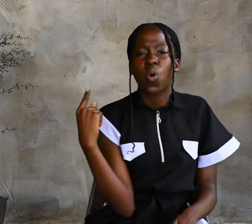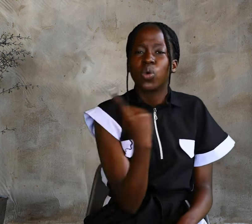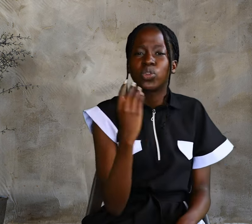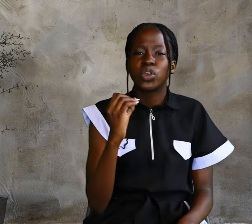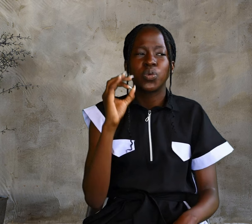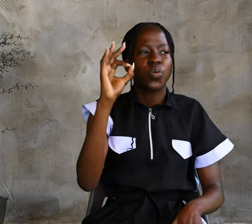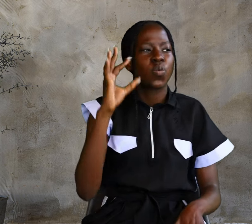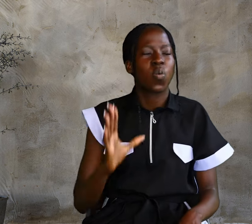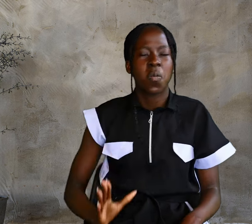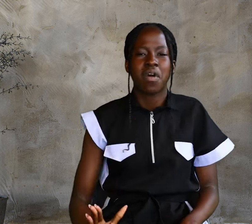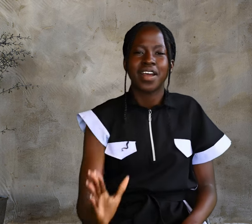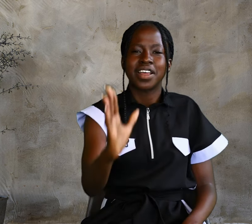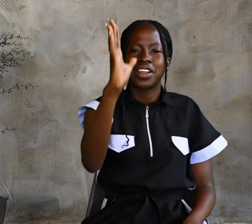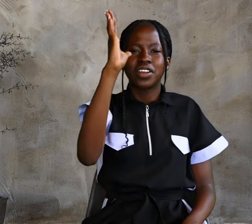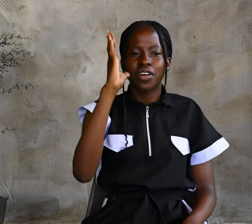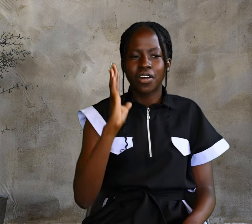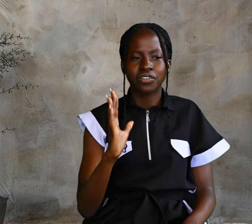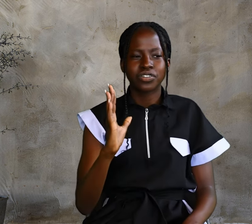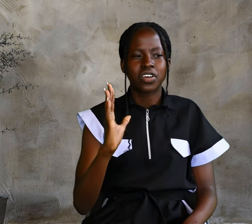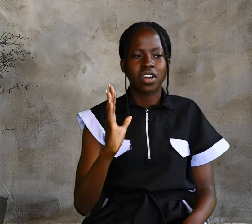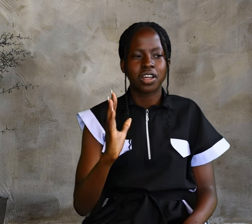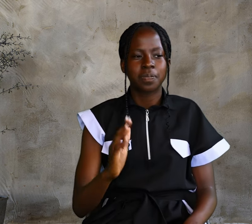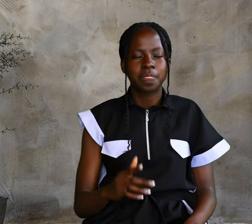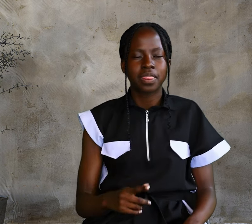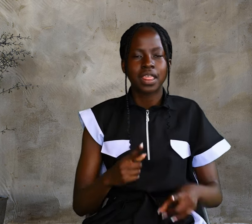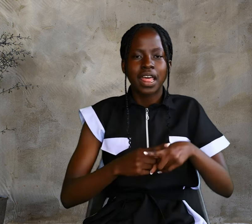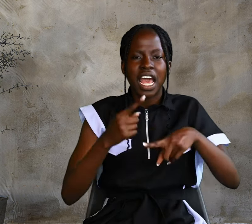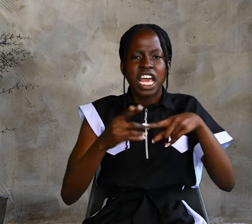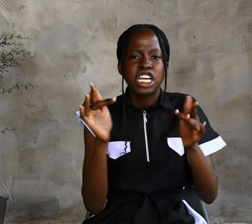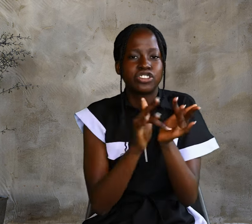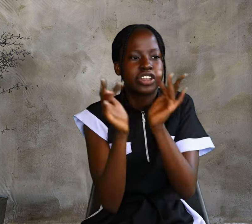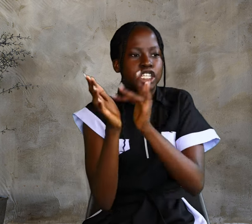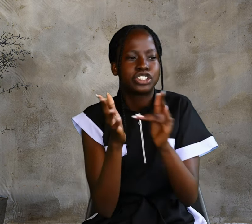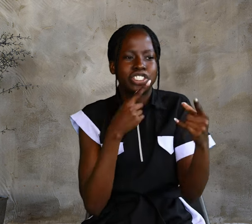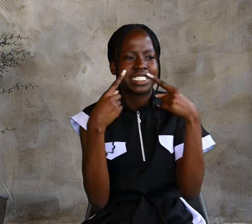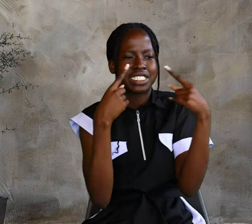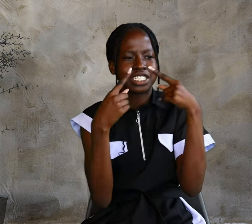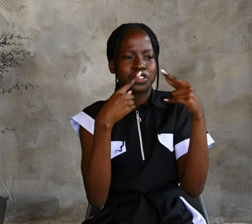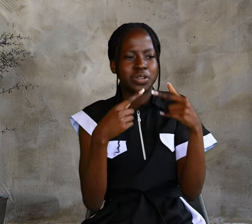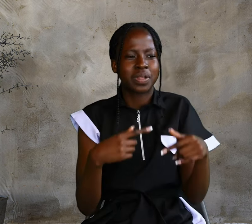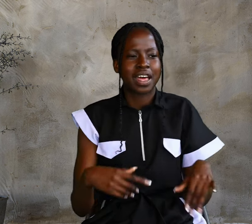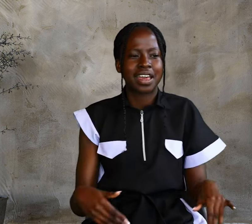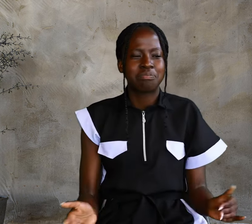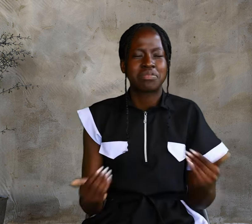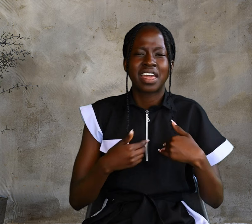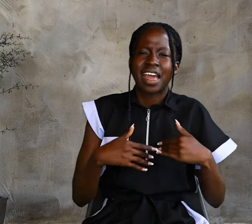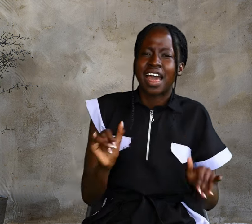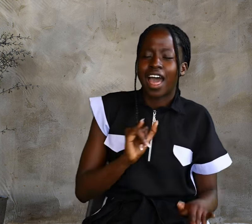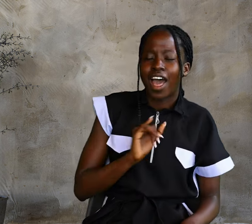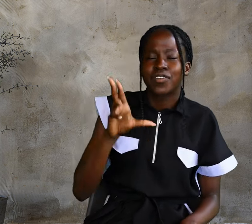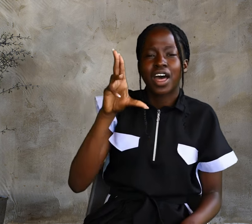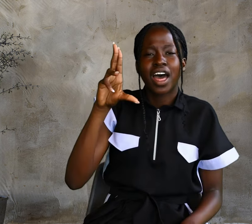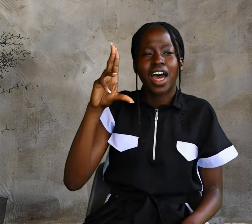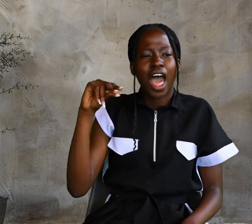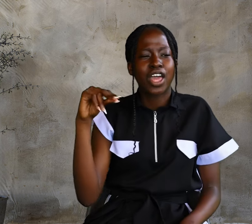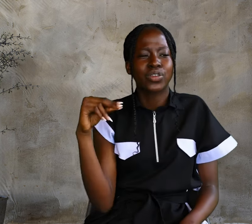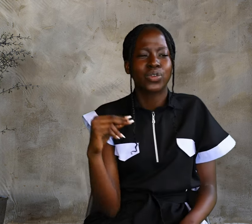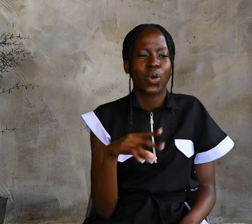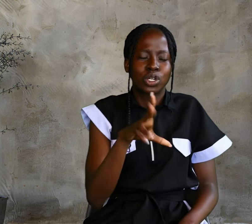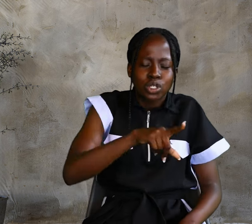Holy One Son of God. Then Jesus replied, Have I not